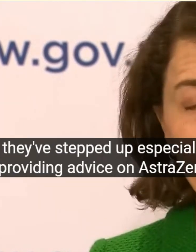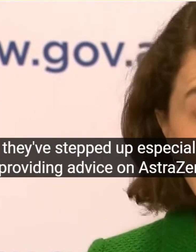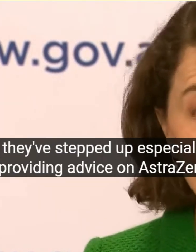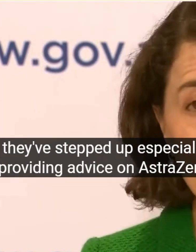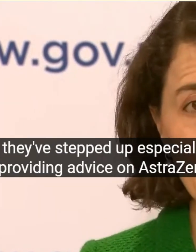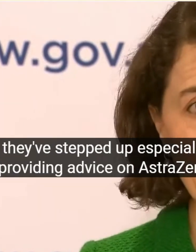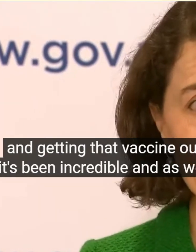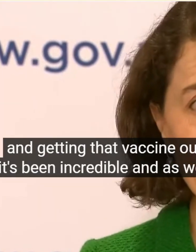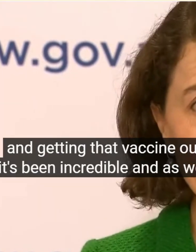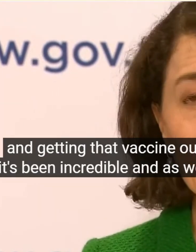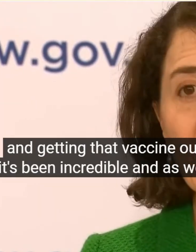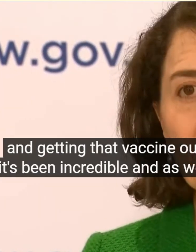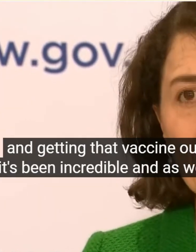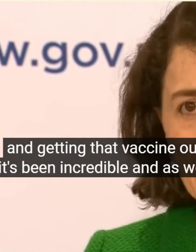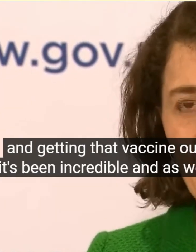aces You Can Get